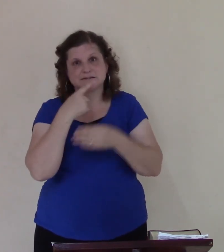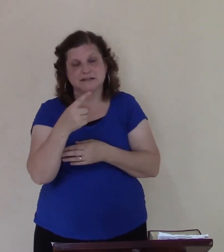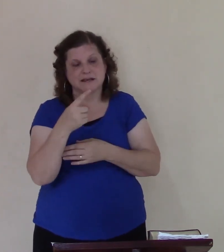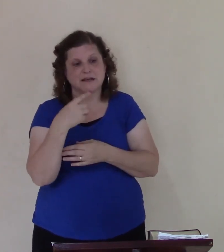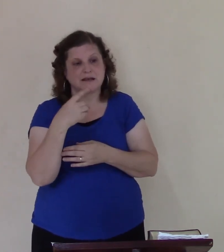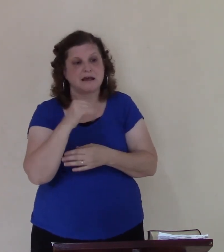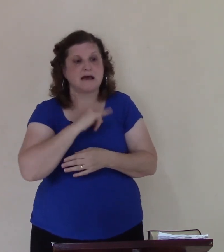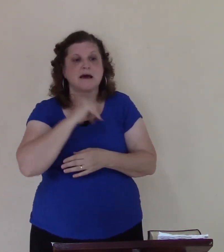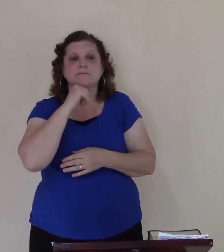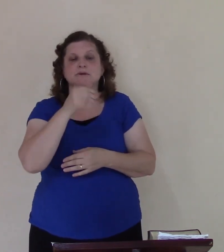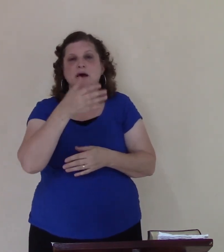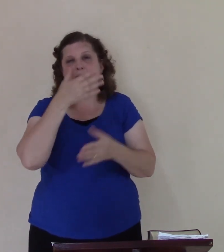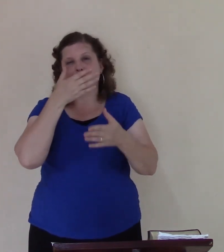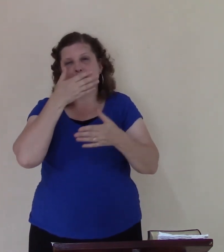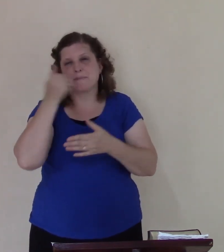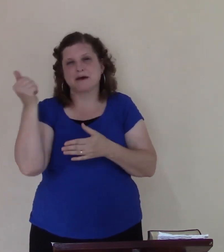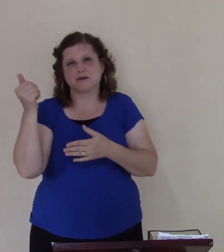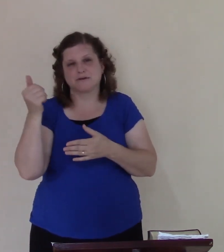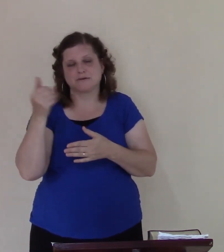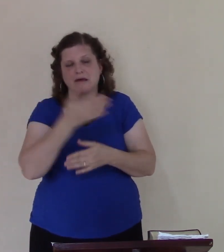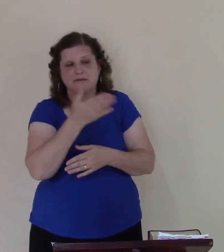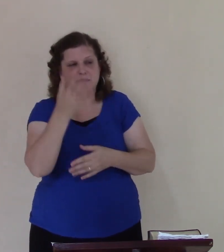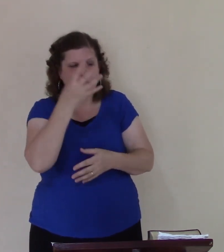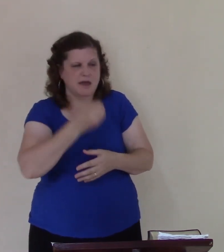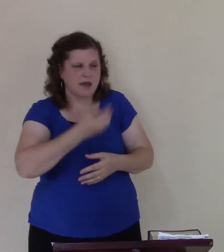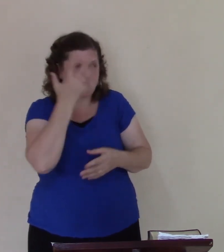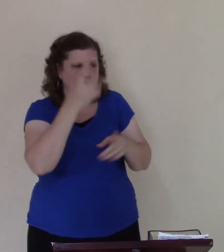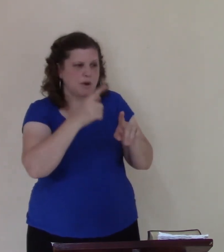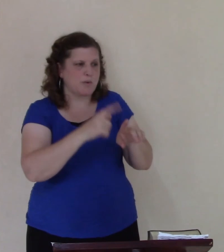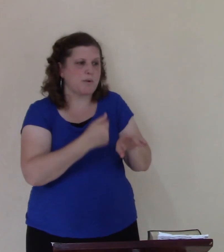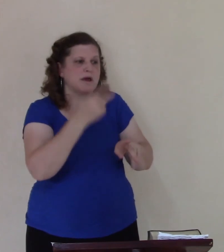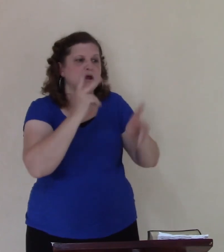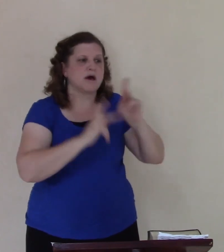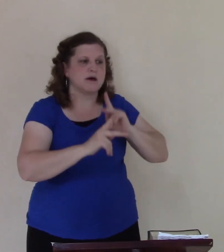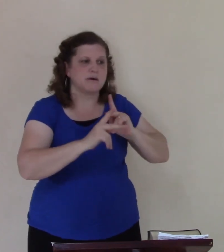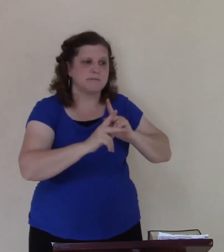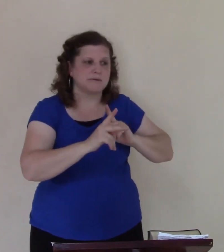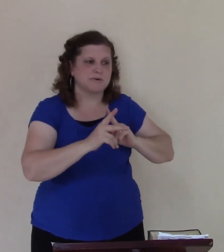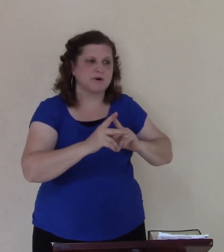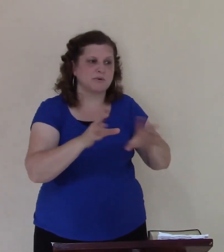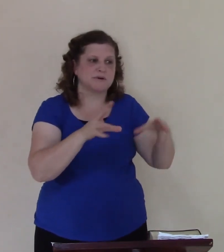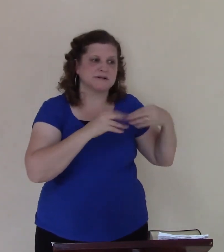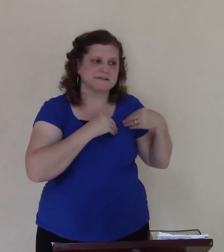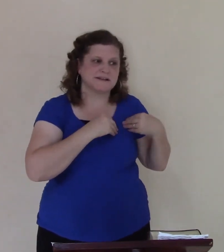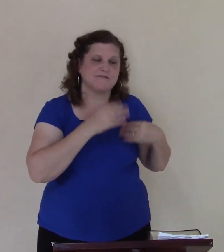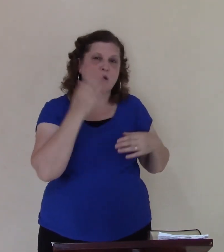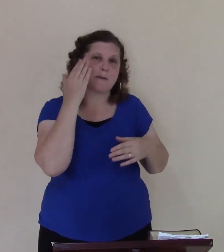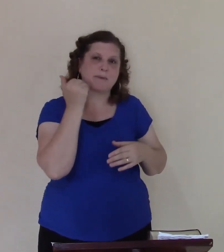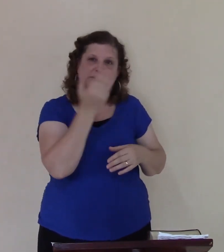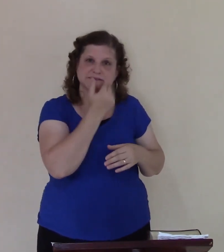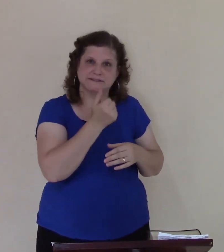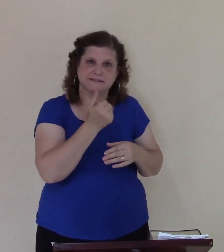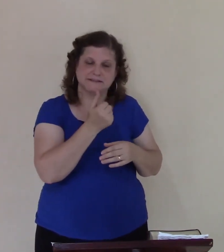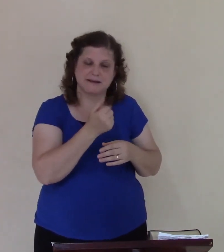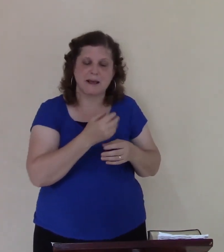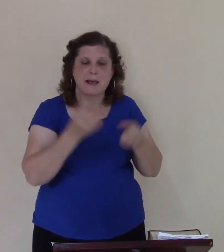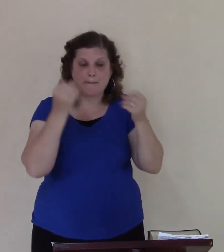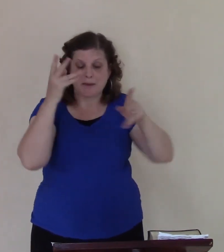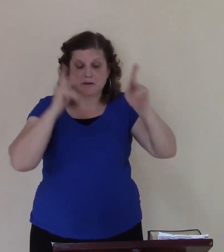they get upset when others receive that mercy or any good thing there's many who are unthankful they feel like they deserve more